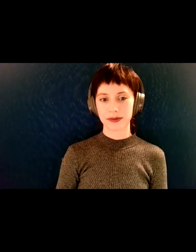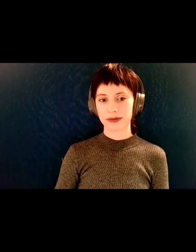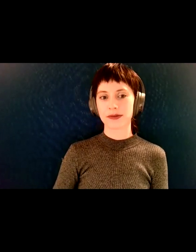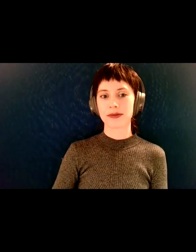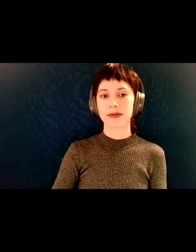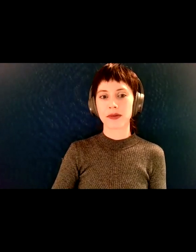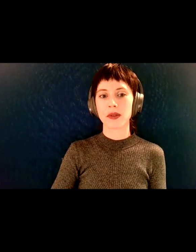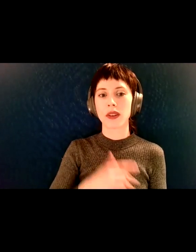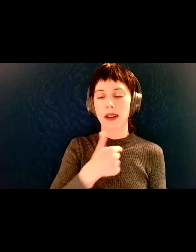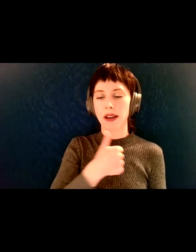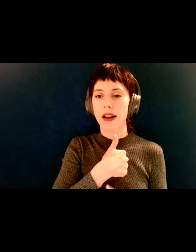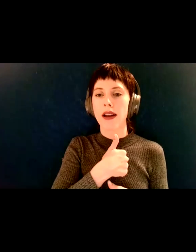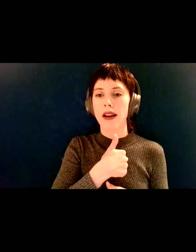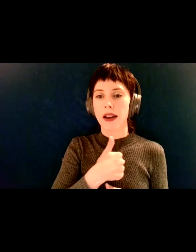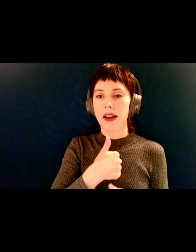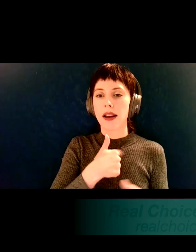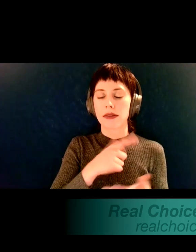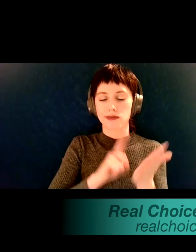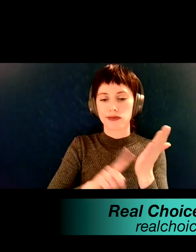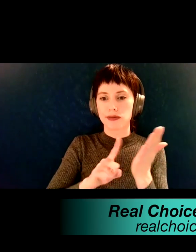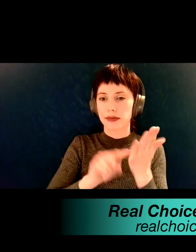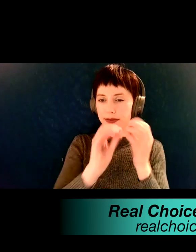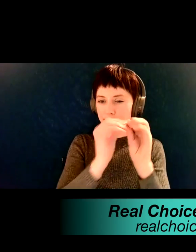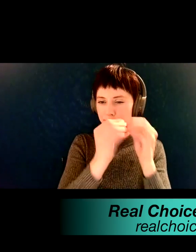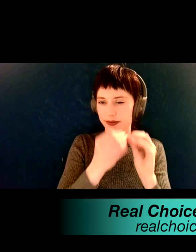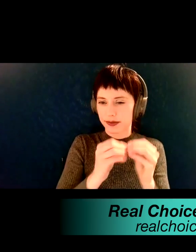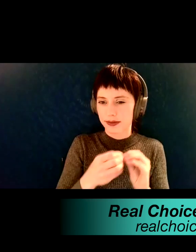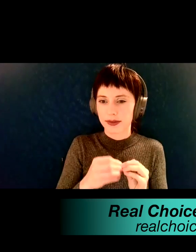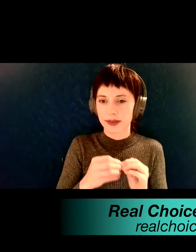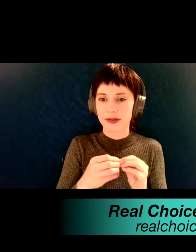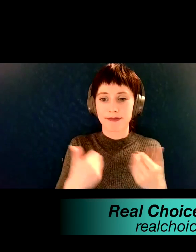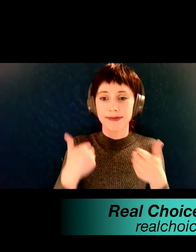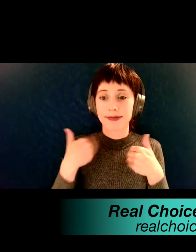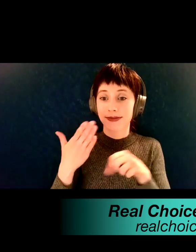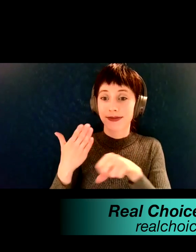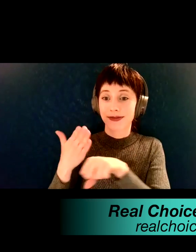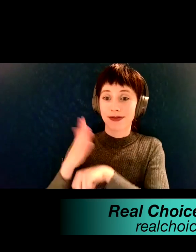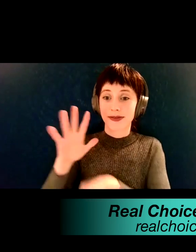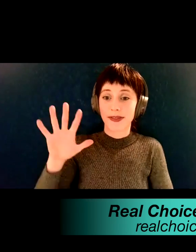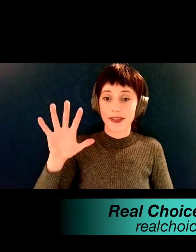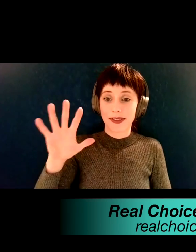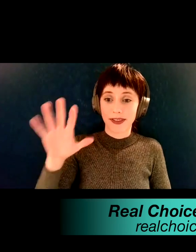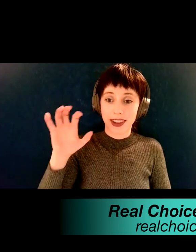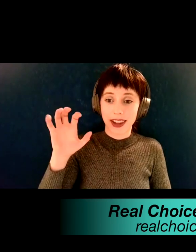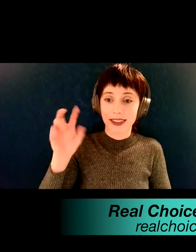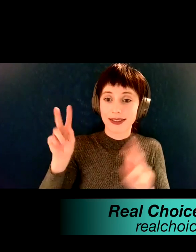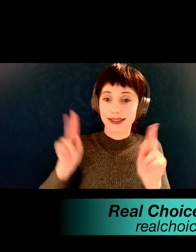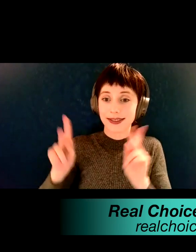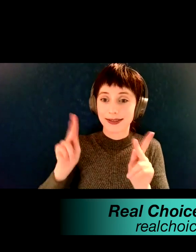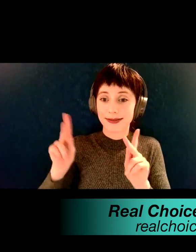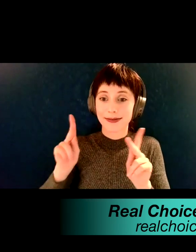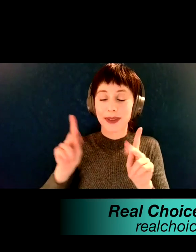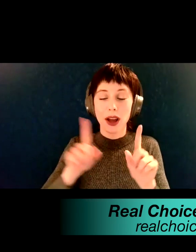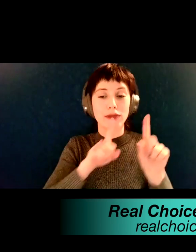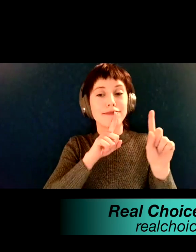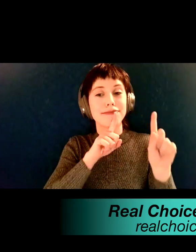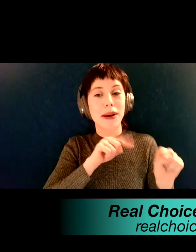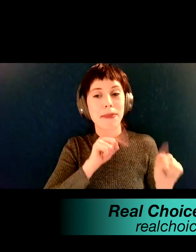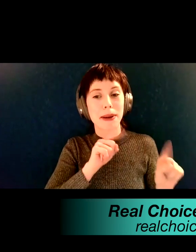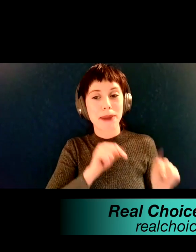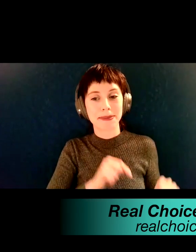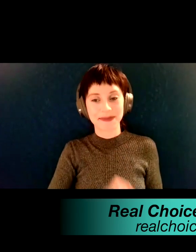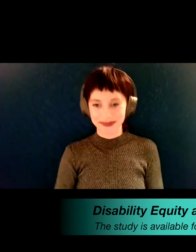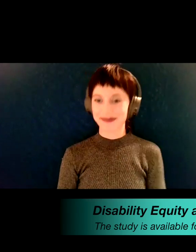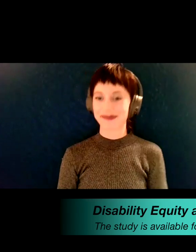and, um, and we have over 500 surveys. Responses. Responses.